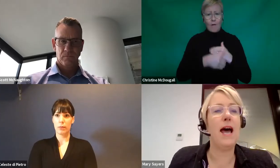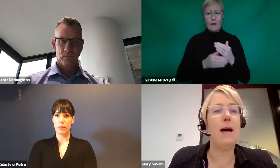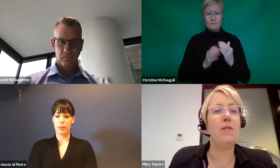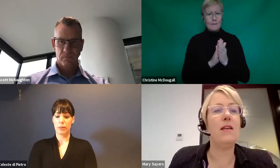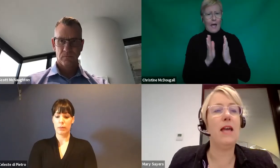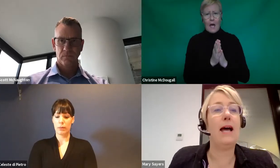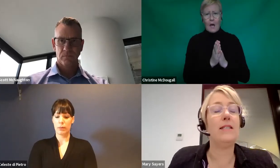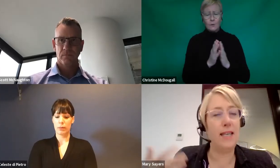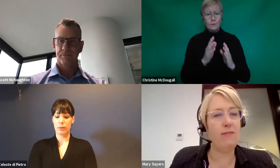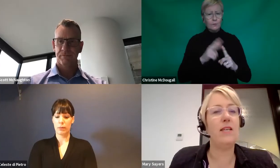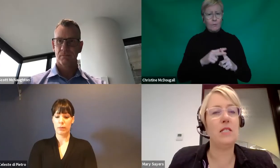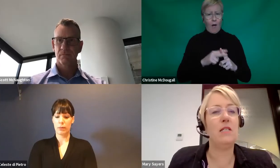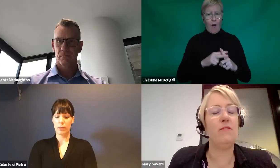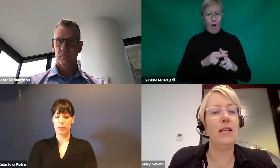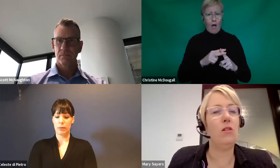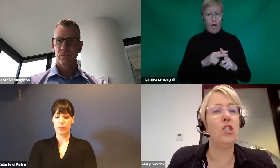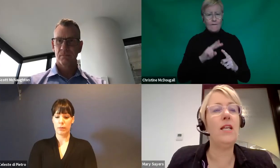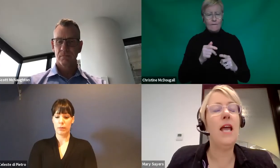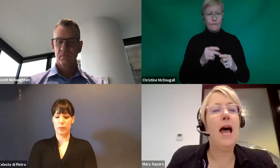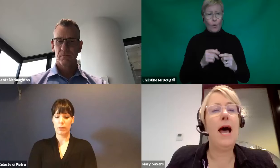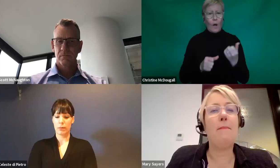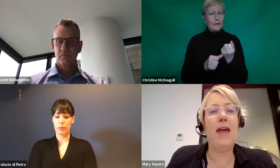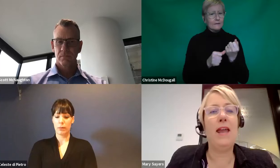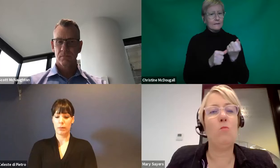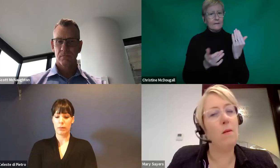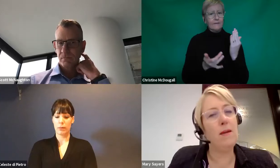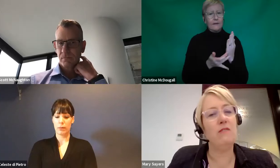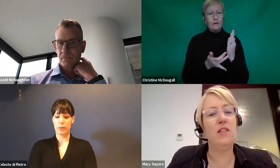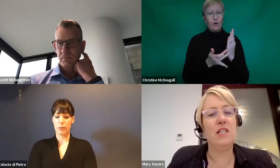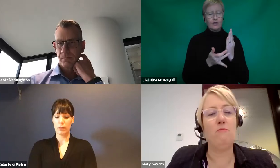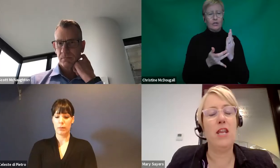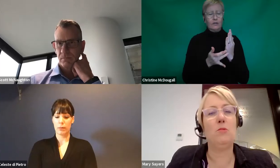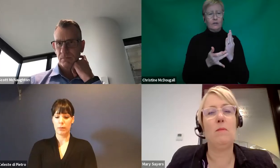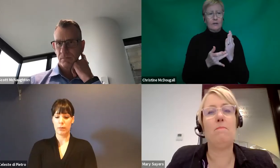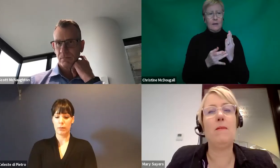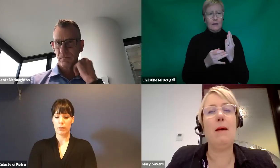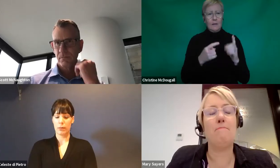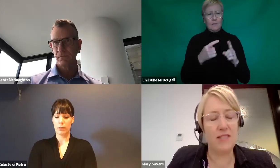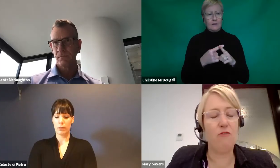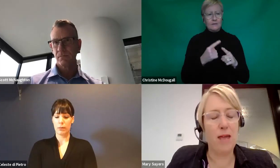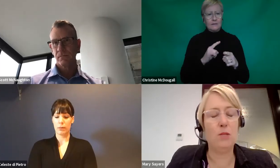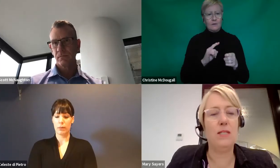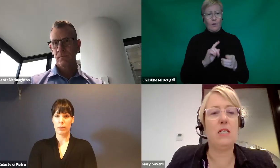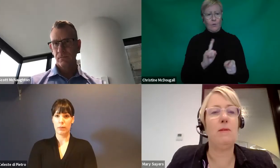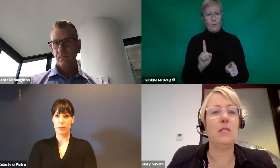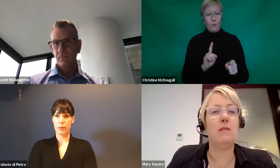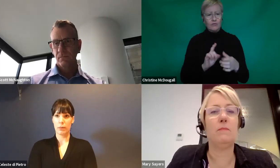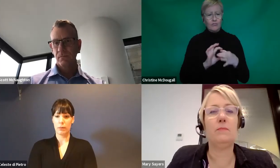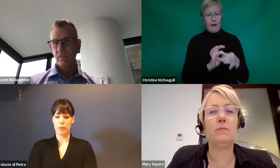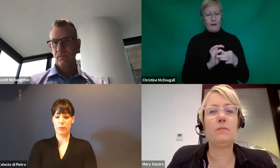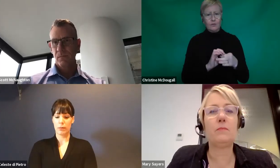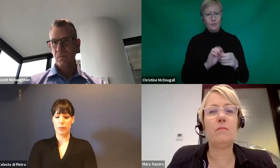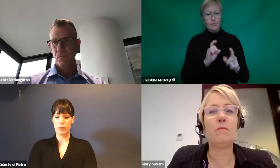get the assistive technology and what it means for self-managed participants.